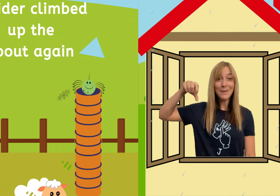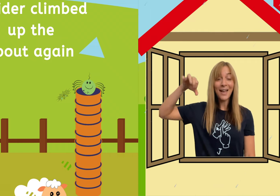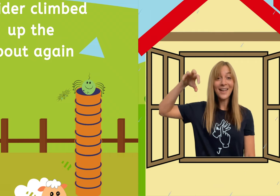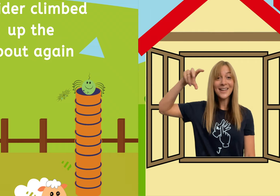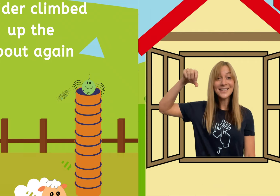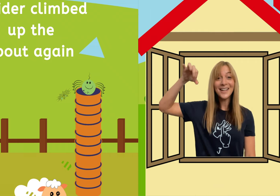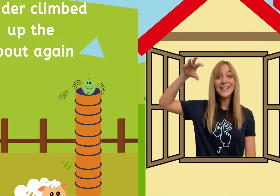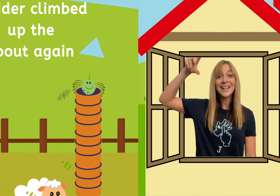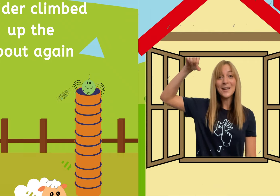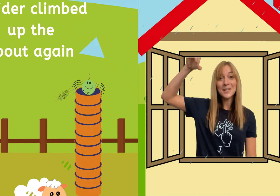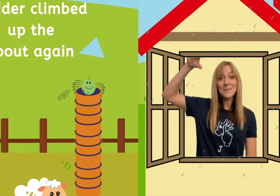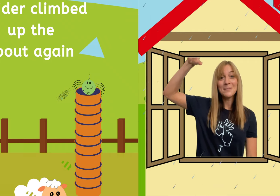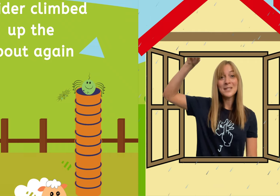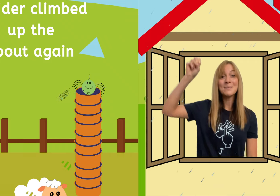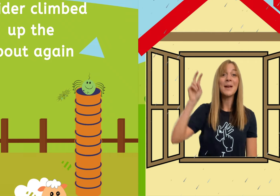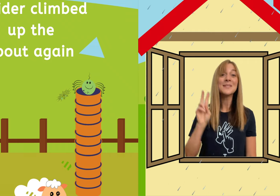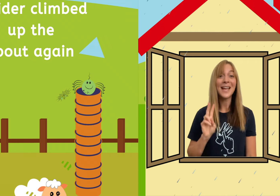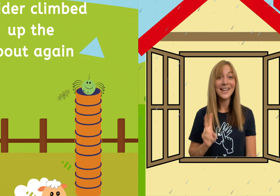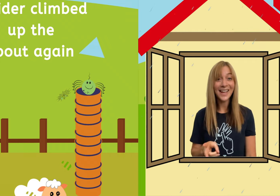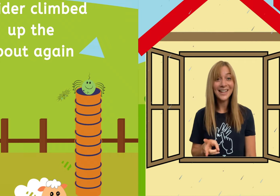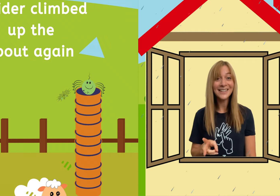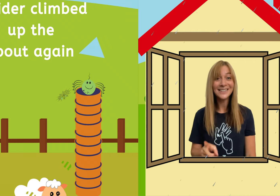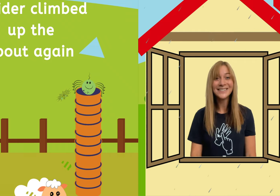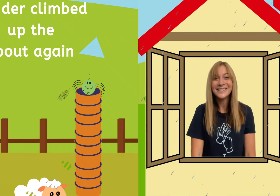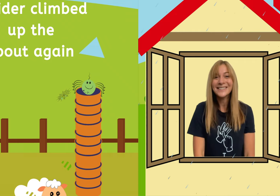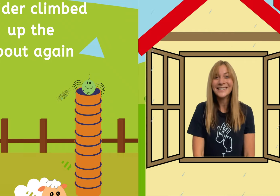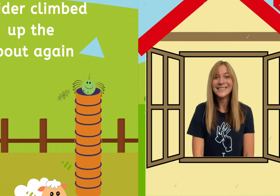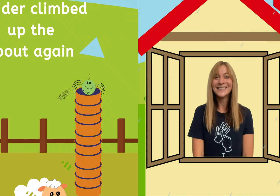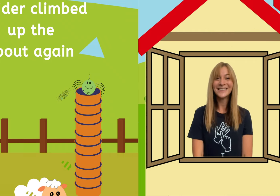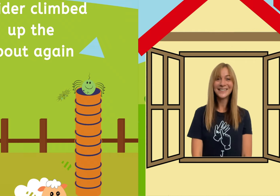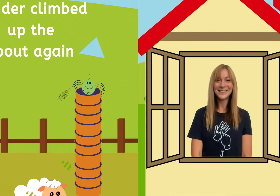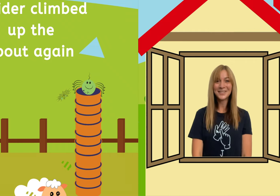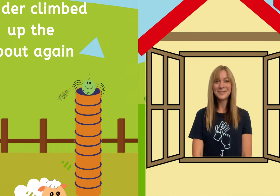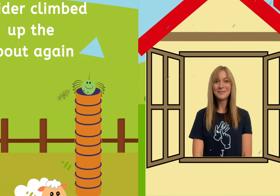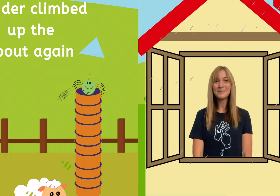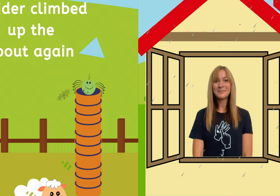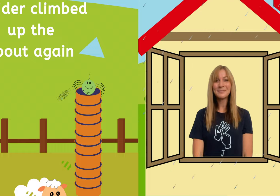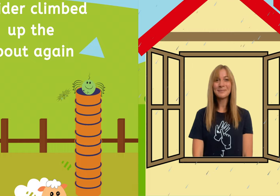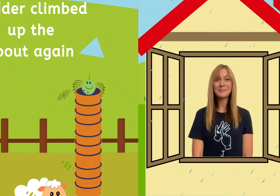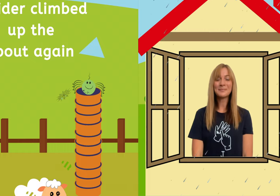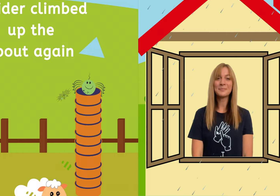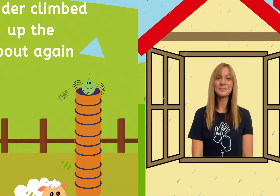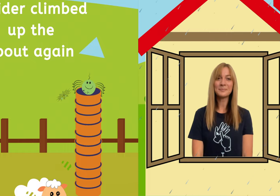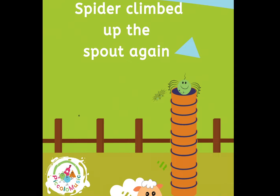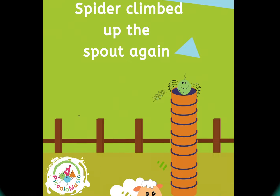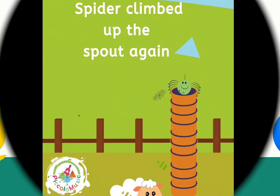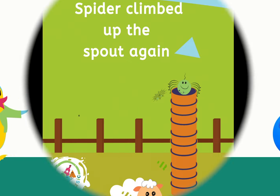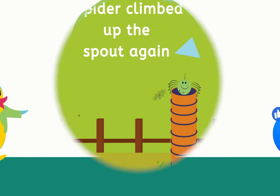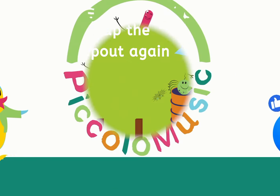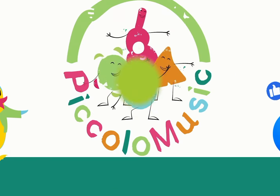Wincy Spider climbed up the spout Yeah! I made it!